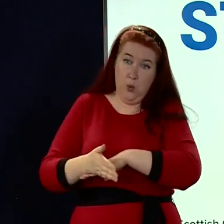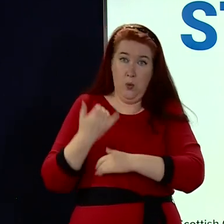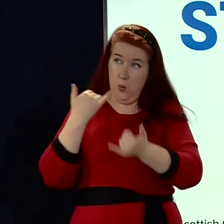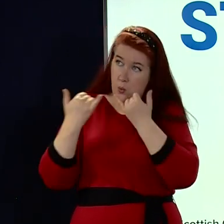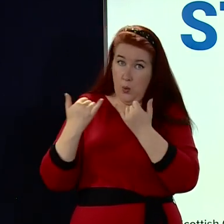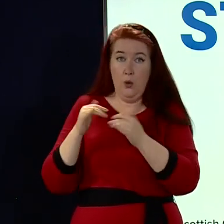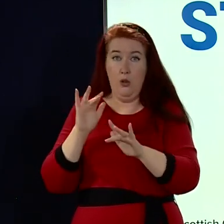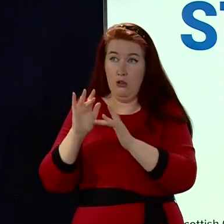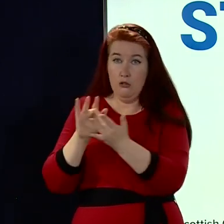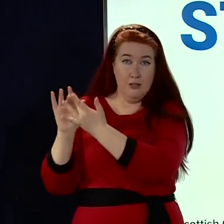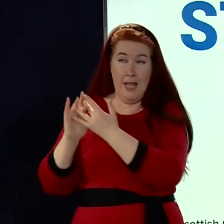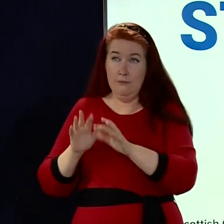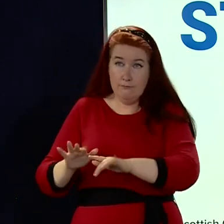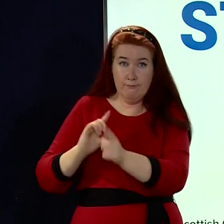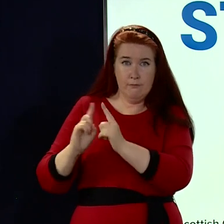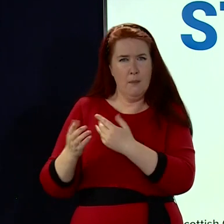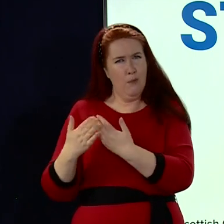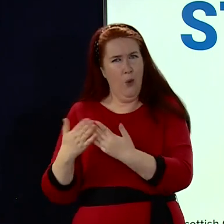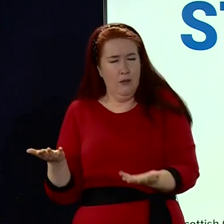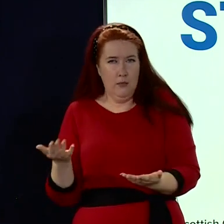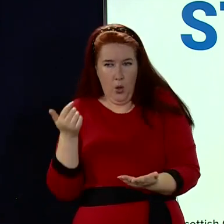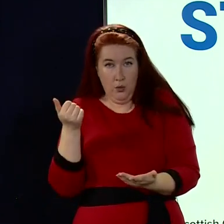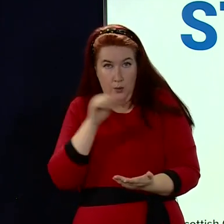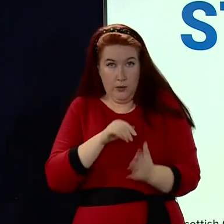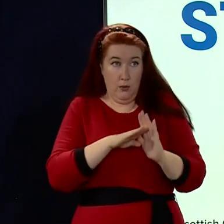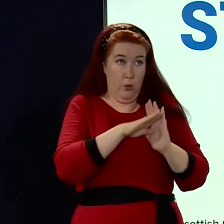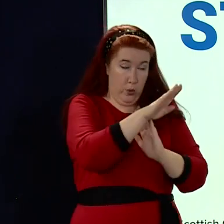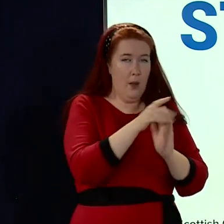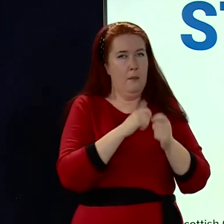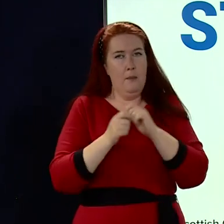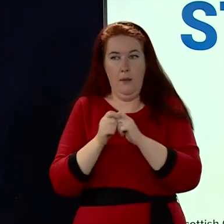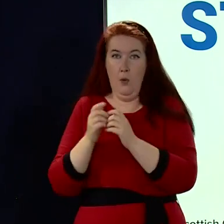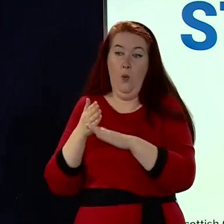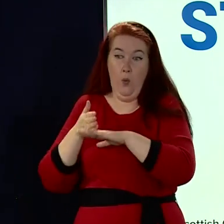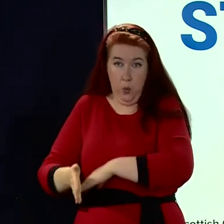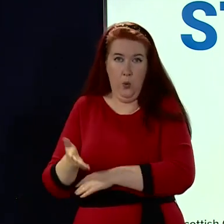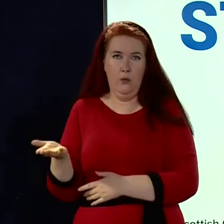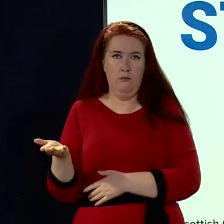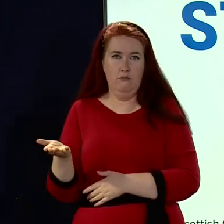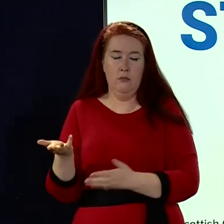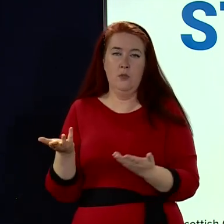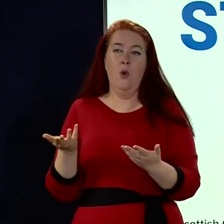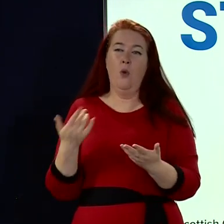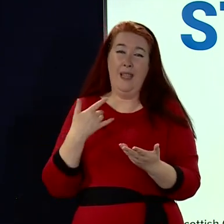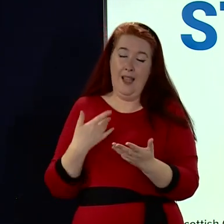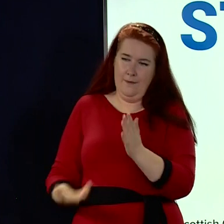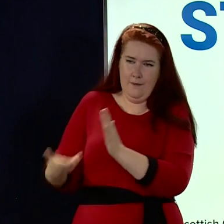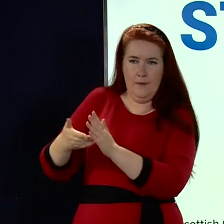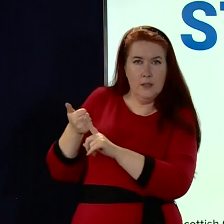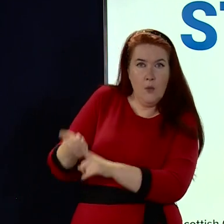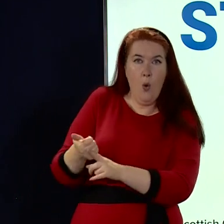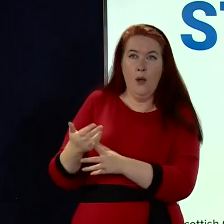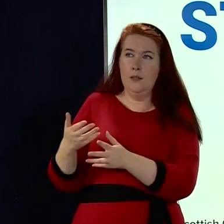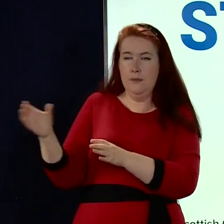doing is bigger. We support Test and Protect to bring on search capacity and to do different things to cope with that,